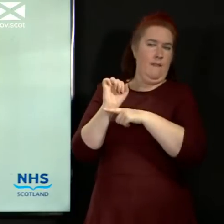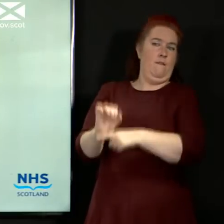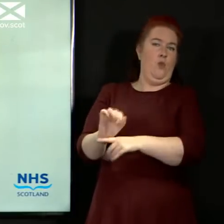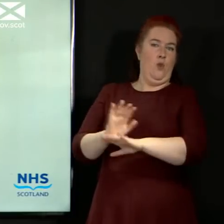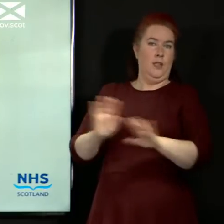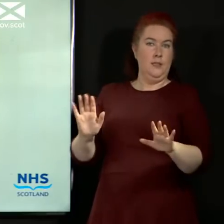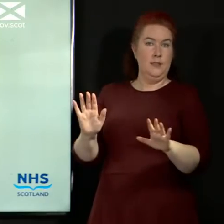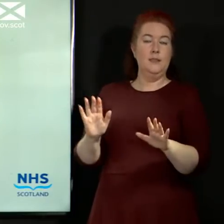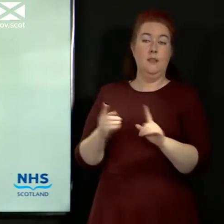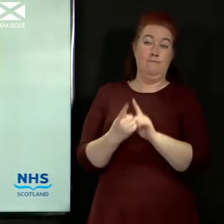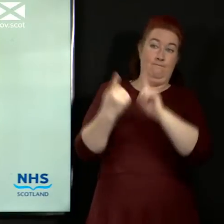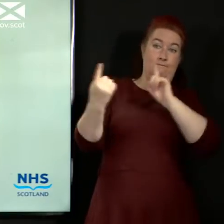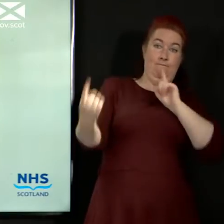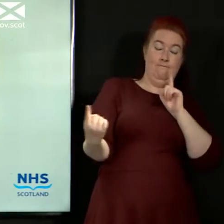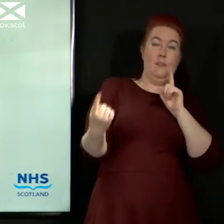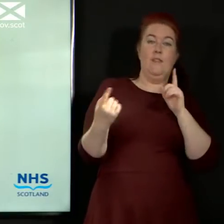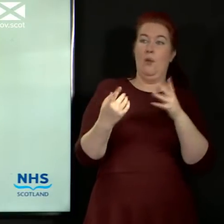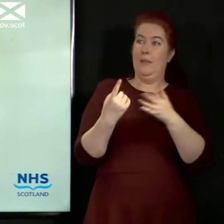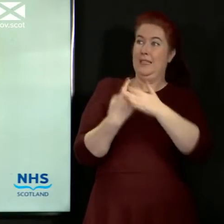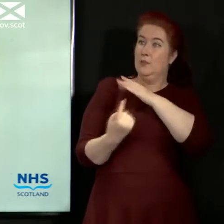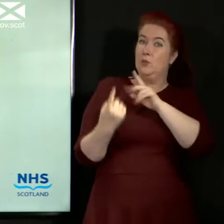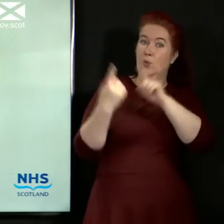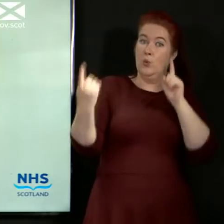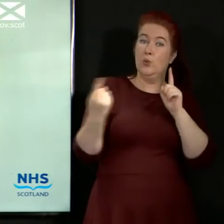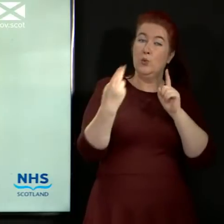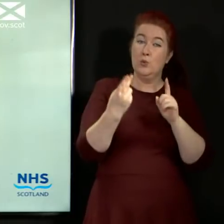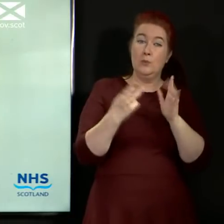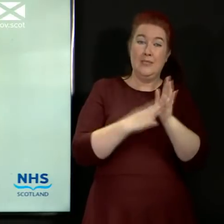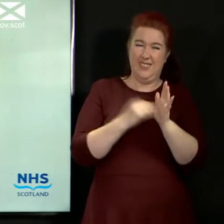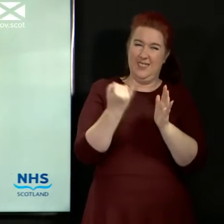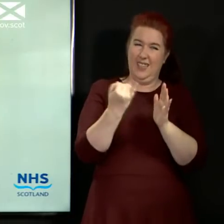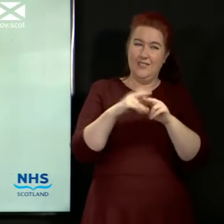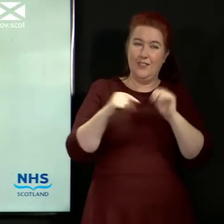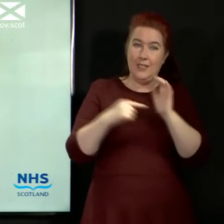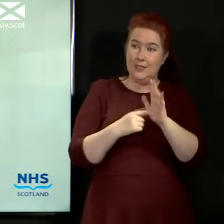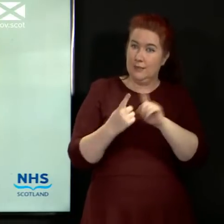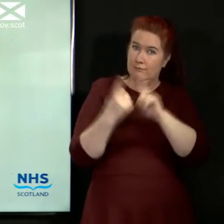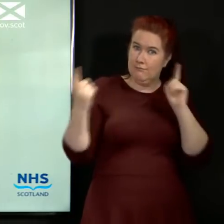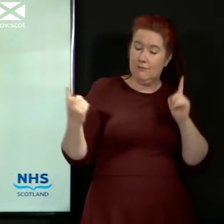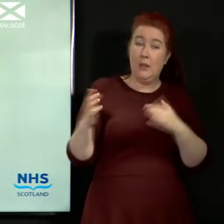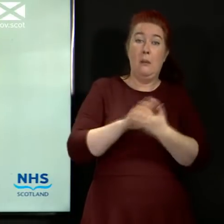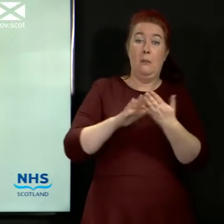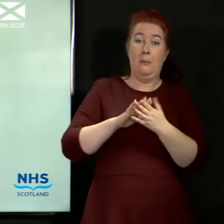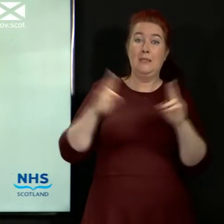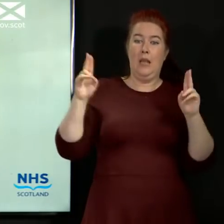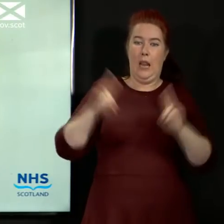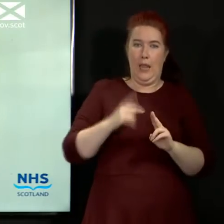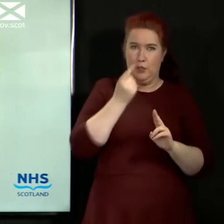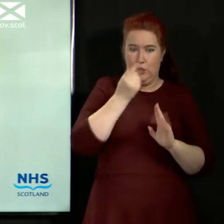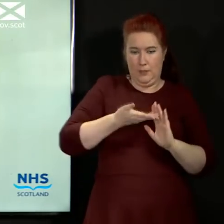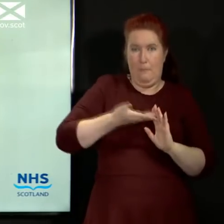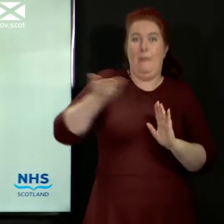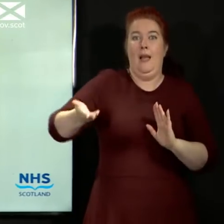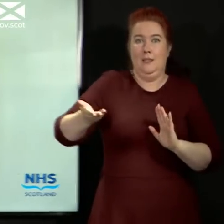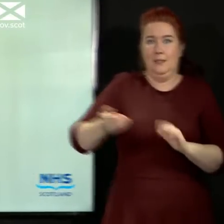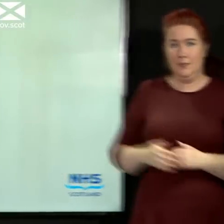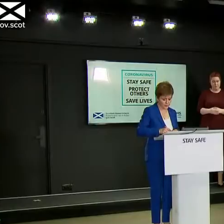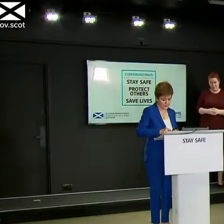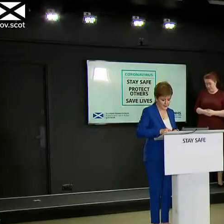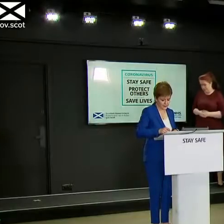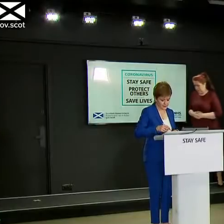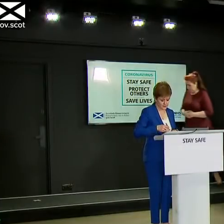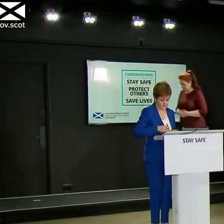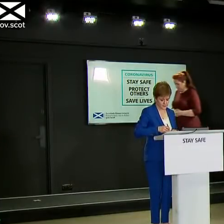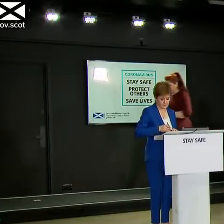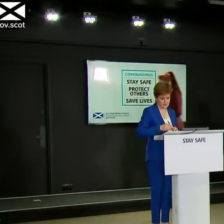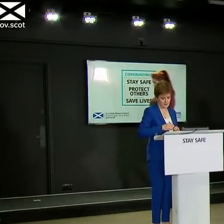keeping distance of two metres from each other just to make sure that we reduce the opportunities for this virus to be able to spread again. David